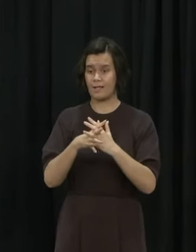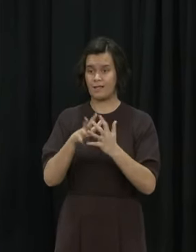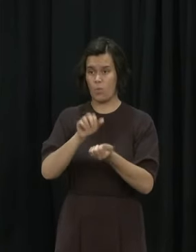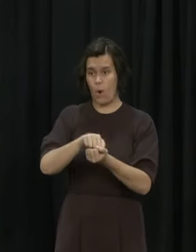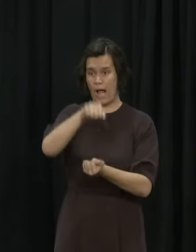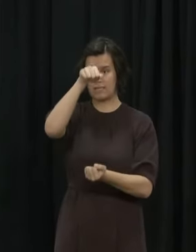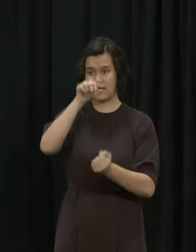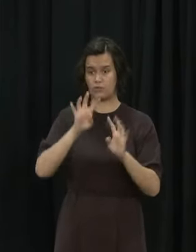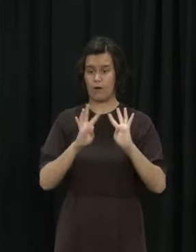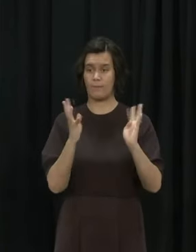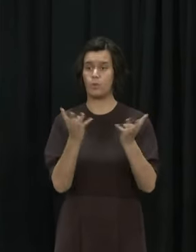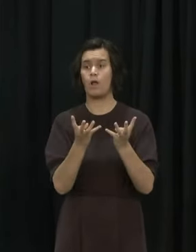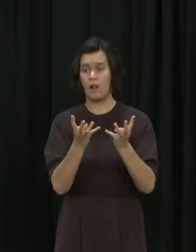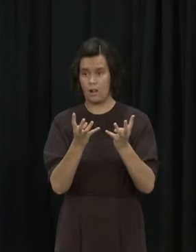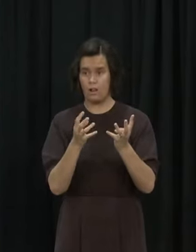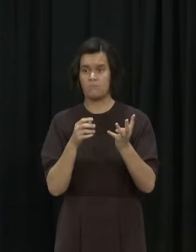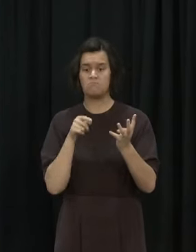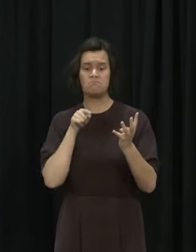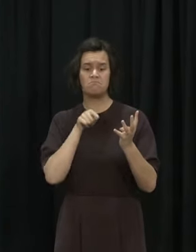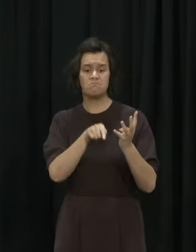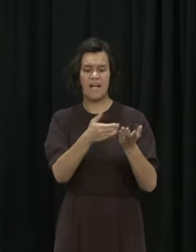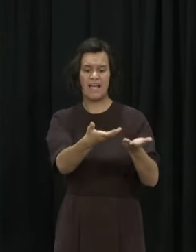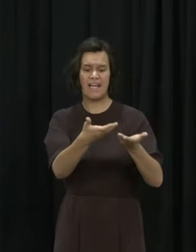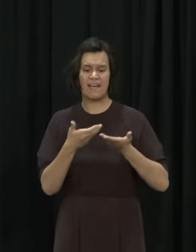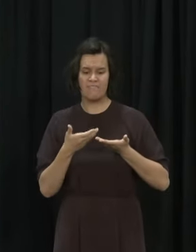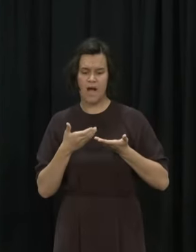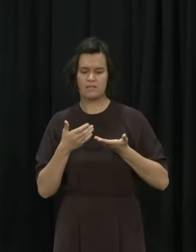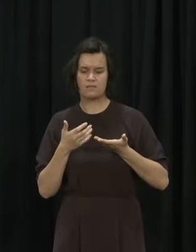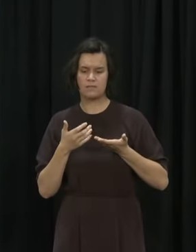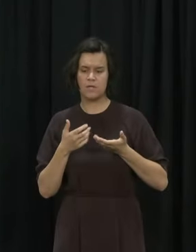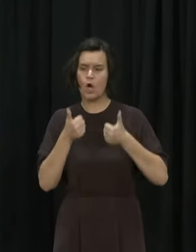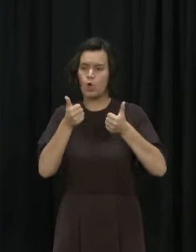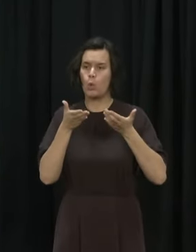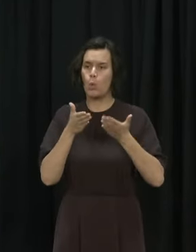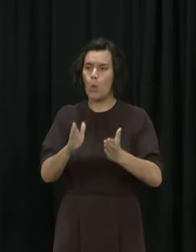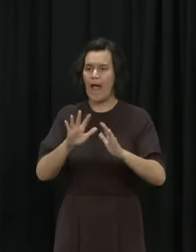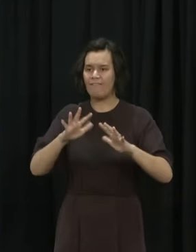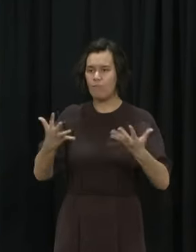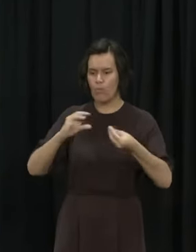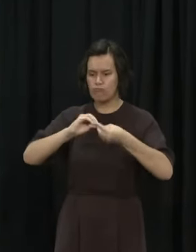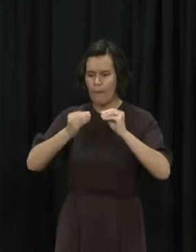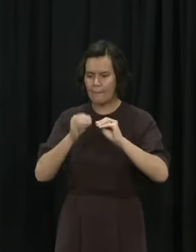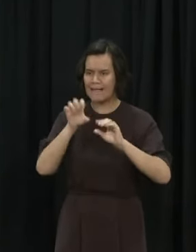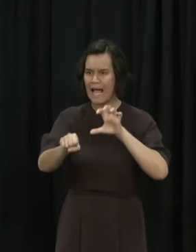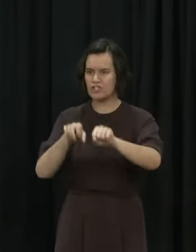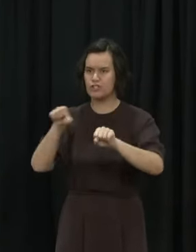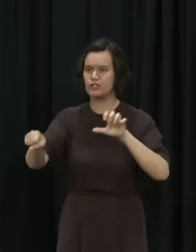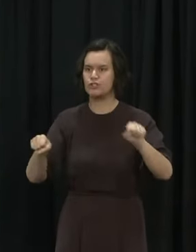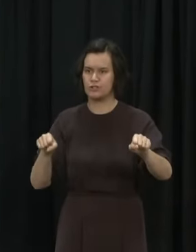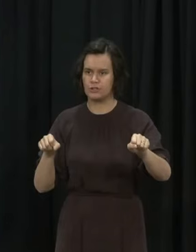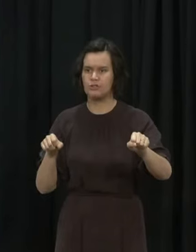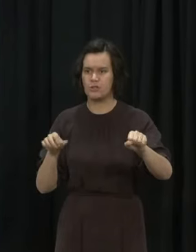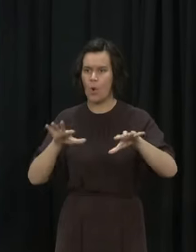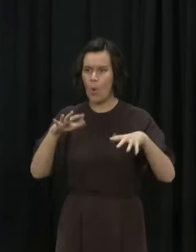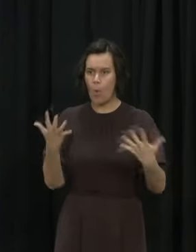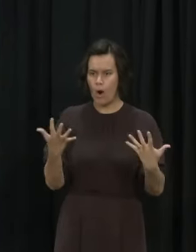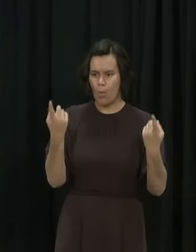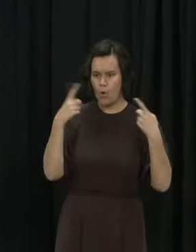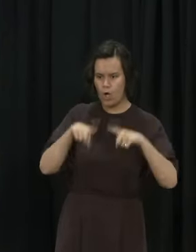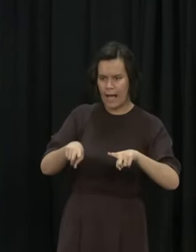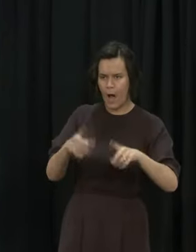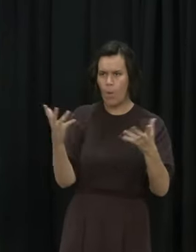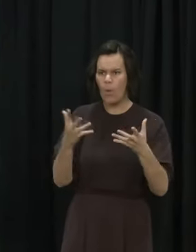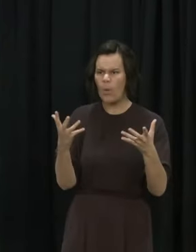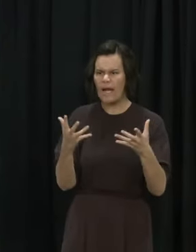are a template for us to identify the problems or areas that were deficient in